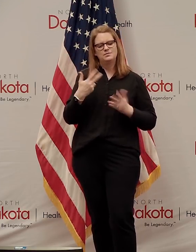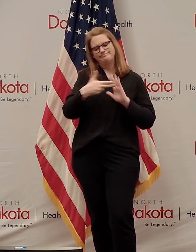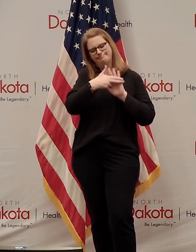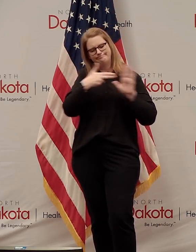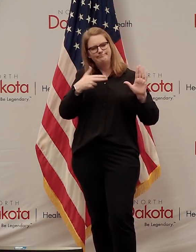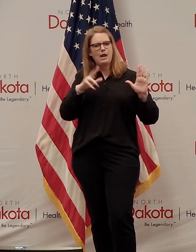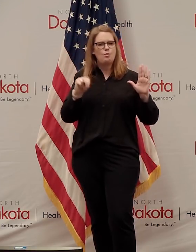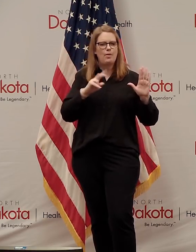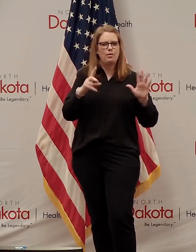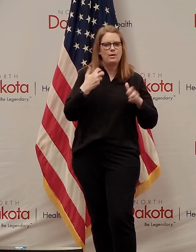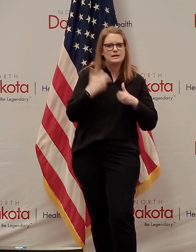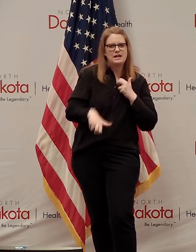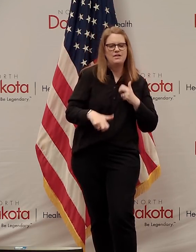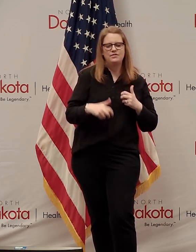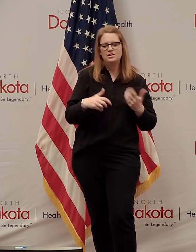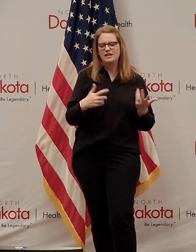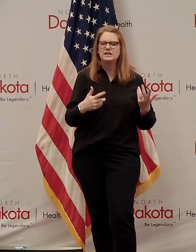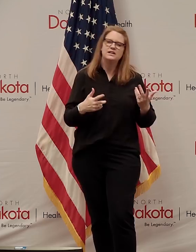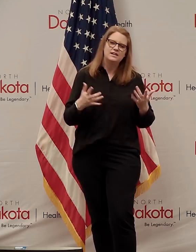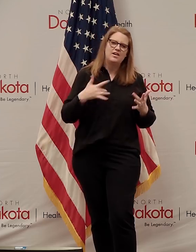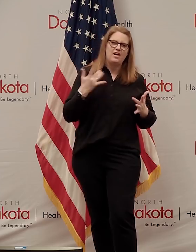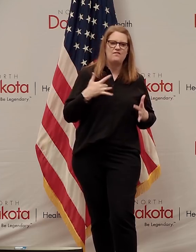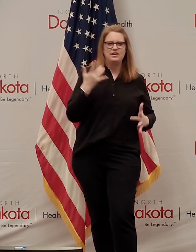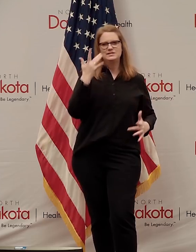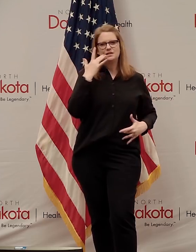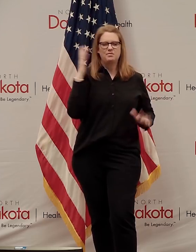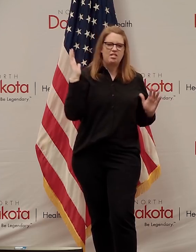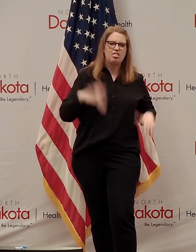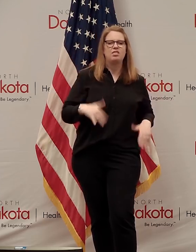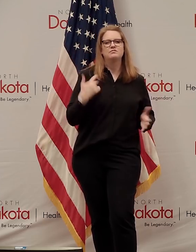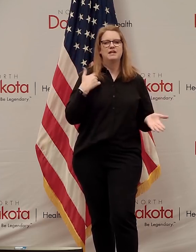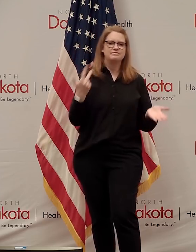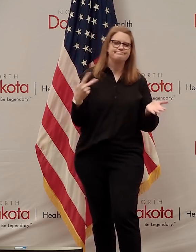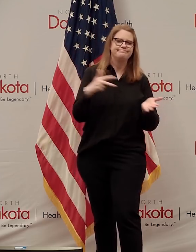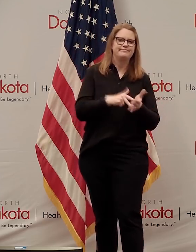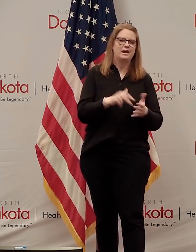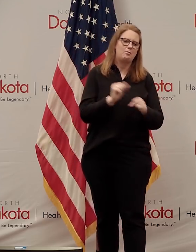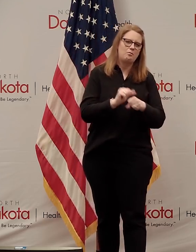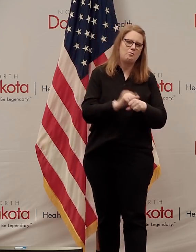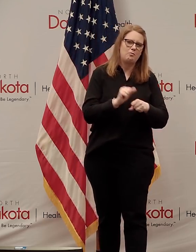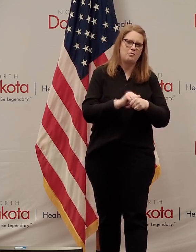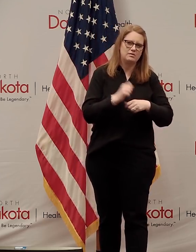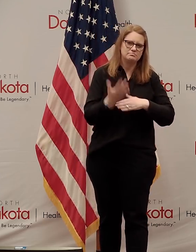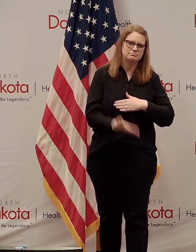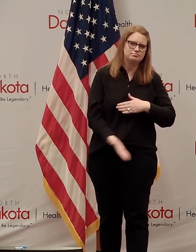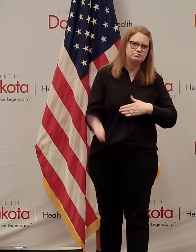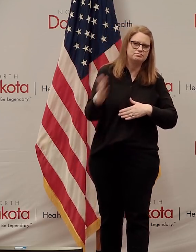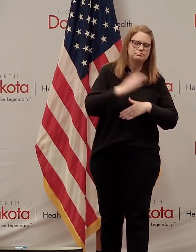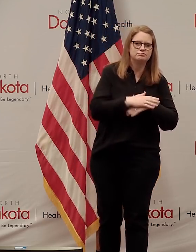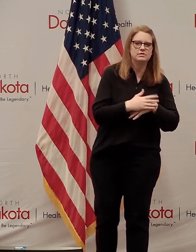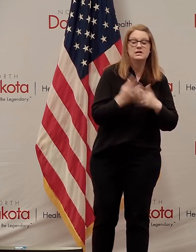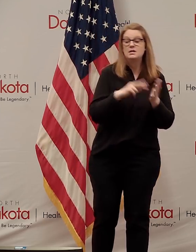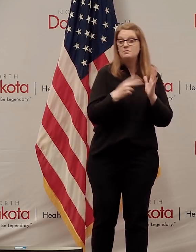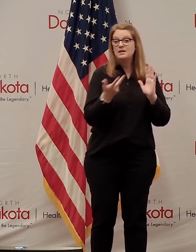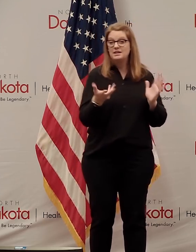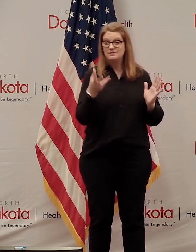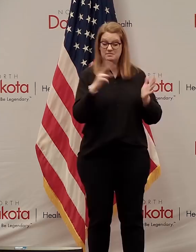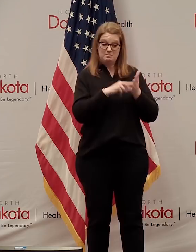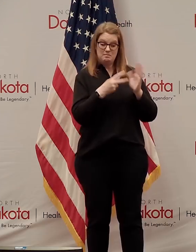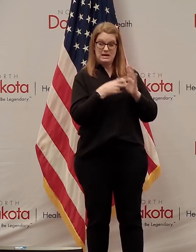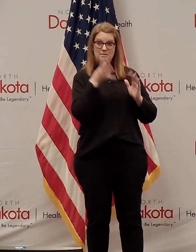which was that thing where you'd get up and go to work even if you were sick and put in a full day's work, because that's what we learned from our parents and grandparents.